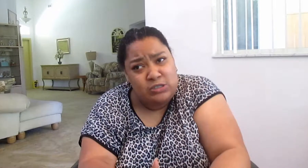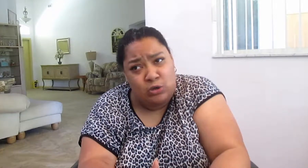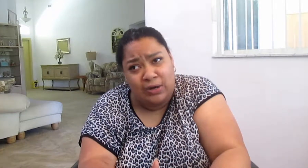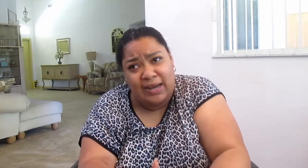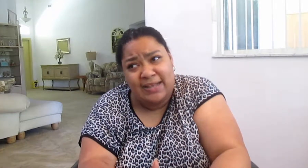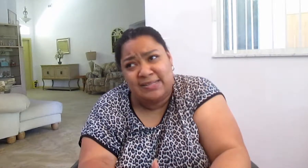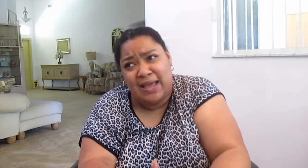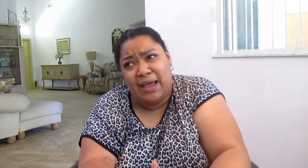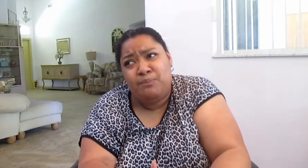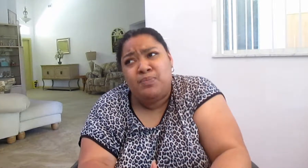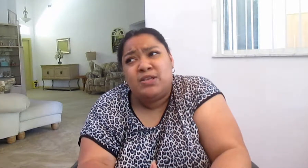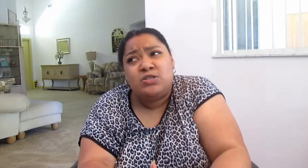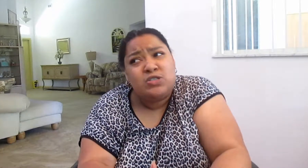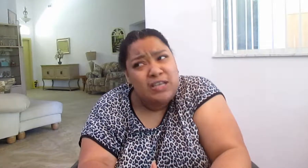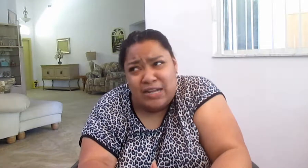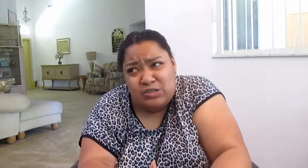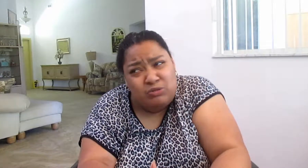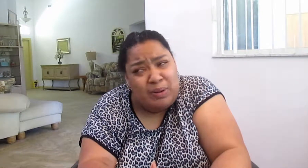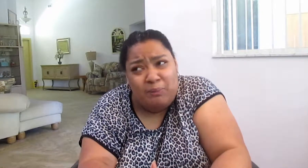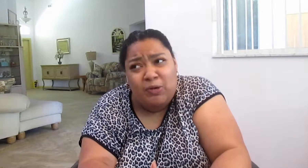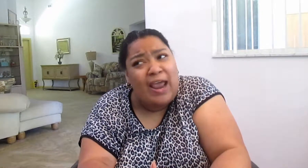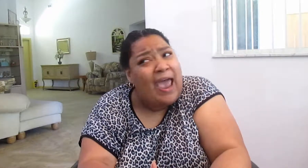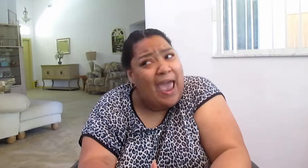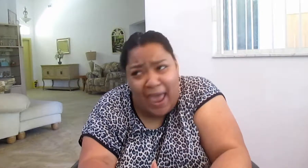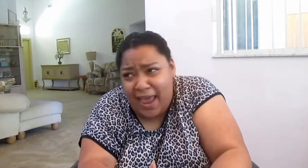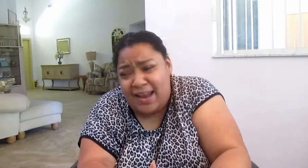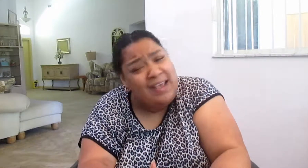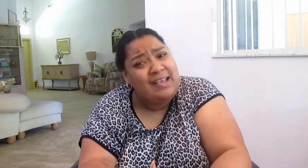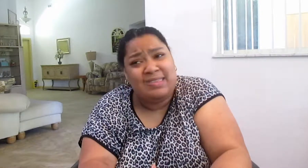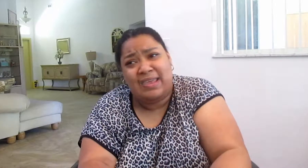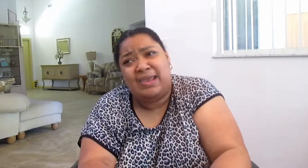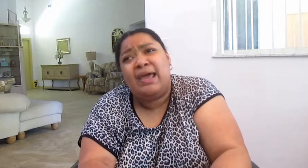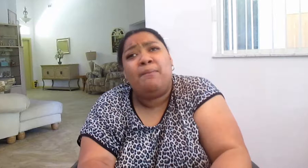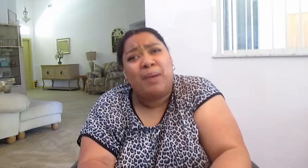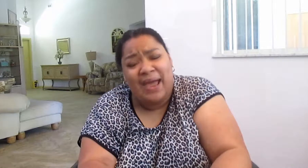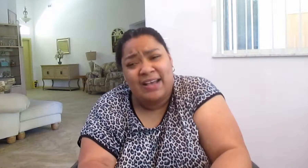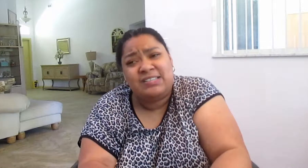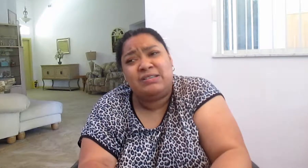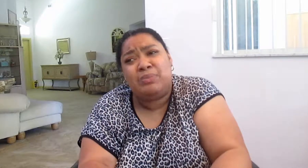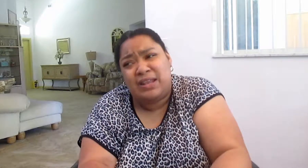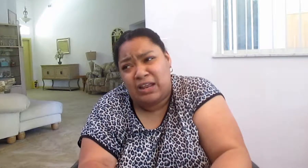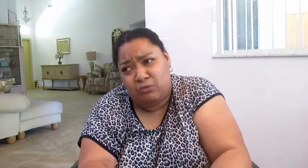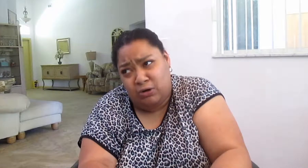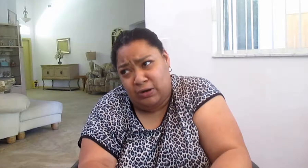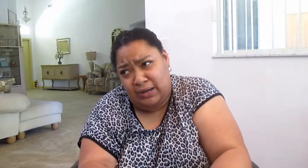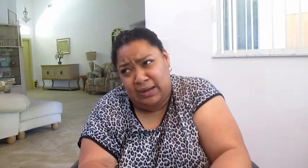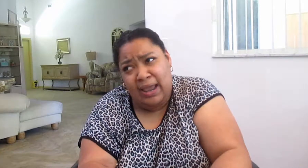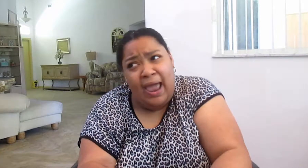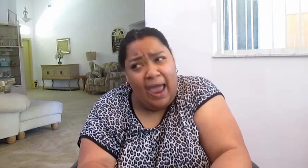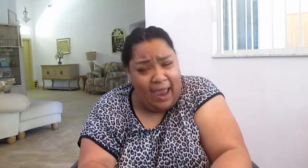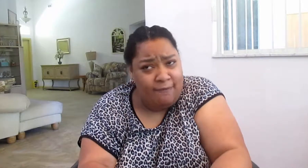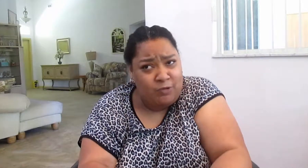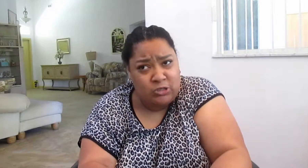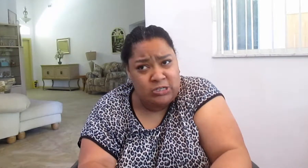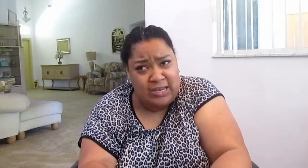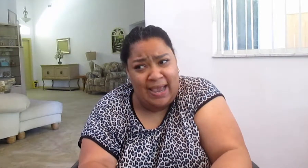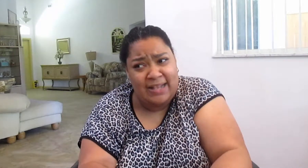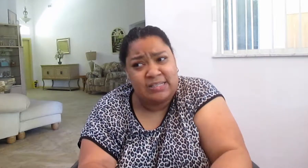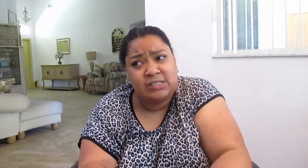story is that she doesn't remember anything past meeting Reardon after she gets,